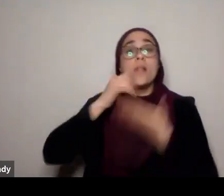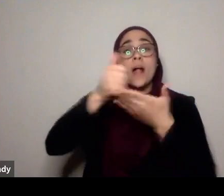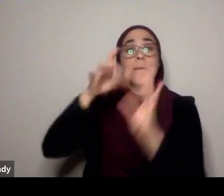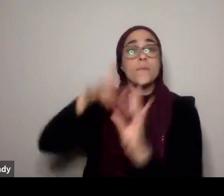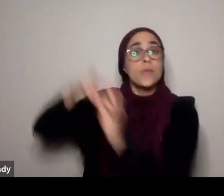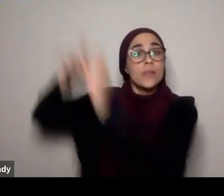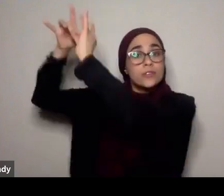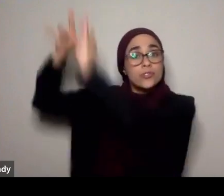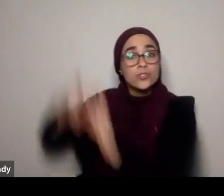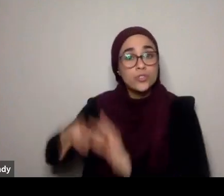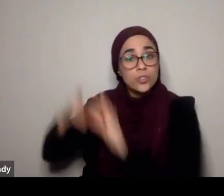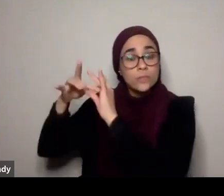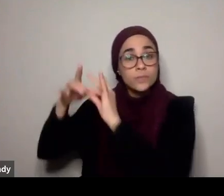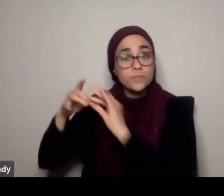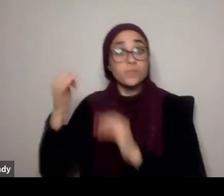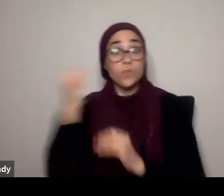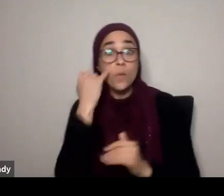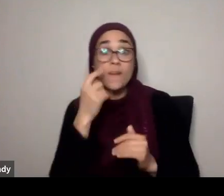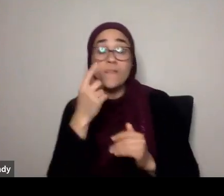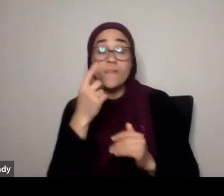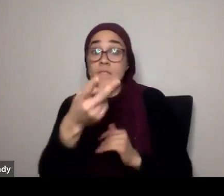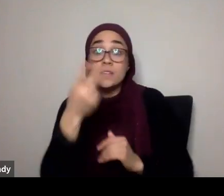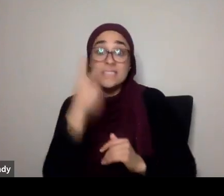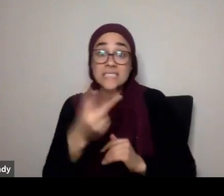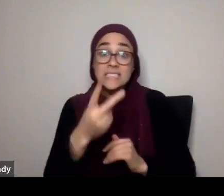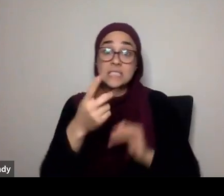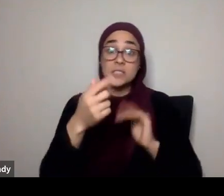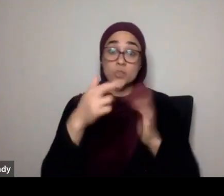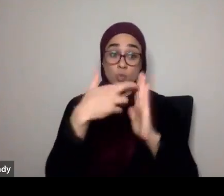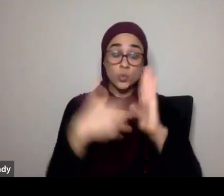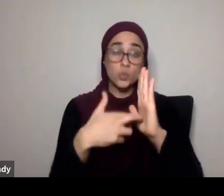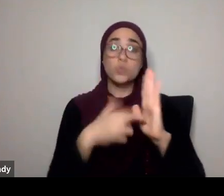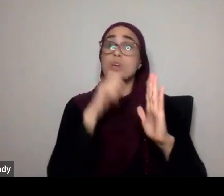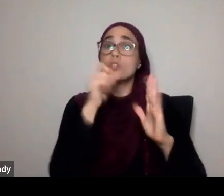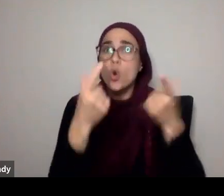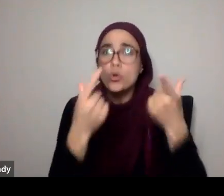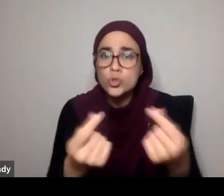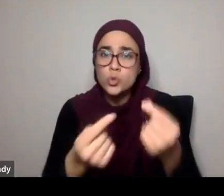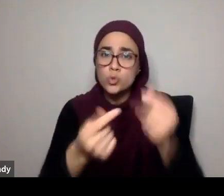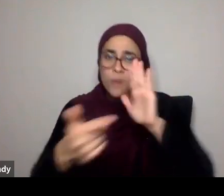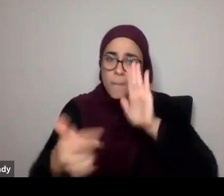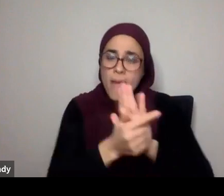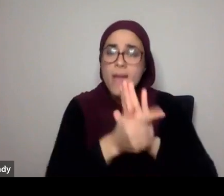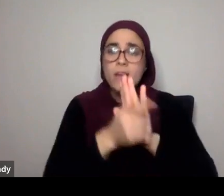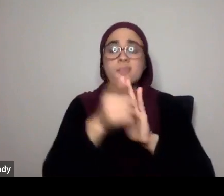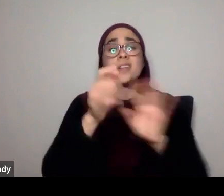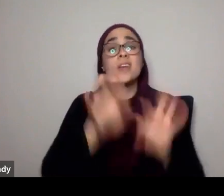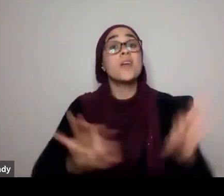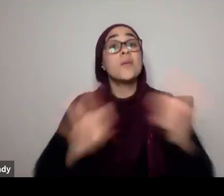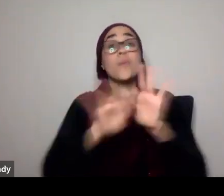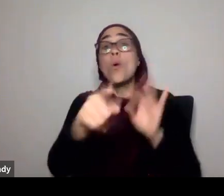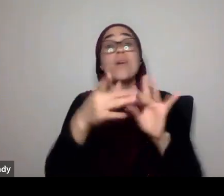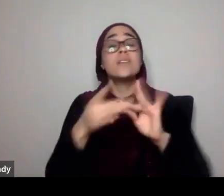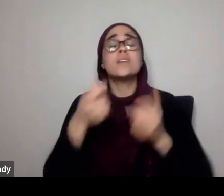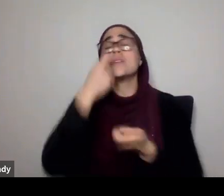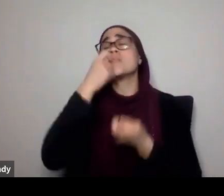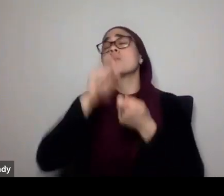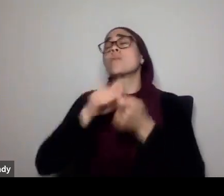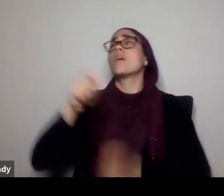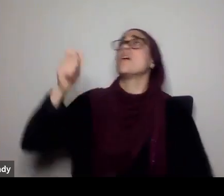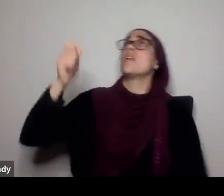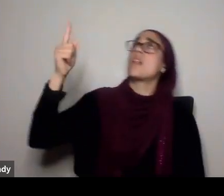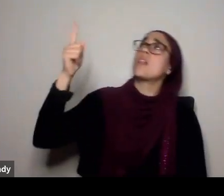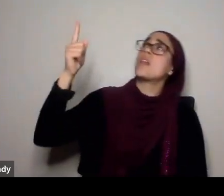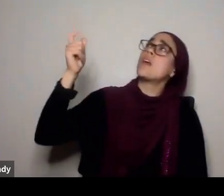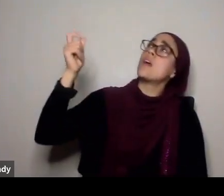when I read the rules of do not do this and do not do that, I'm saying, Subhanallah. Ya Allah, you freed me from having to